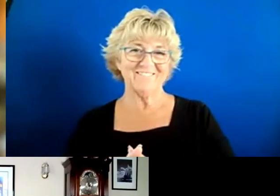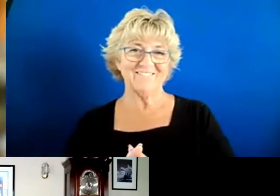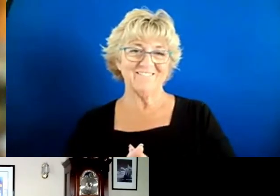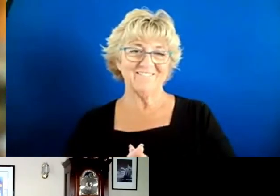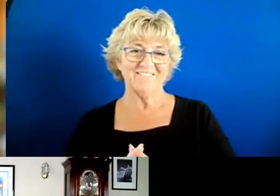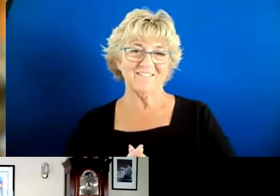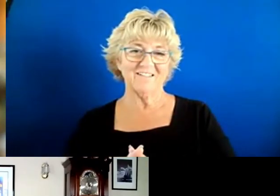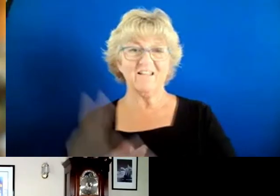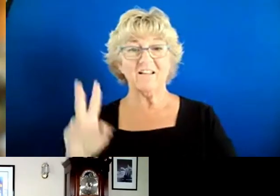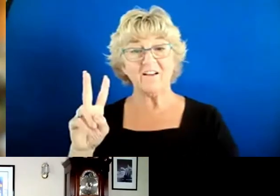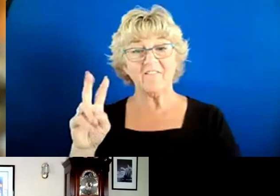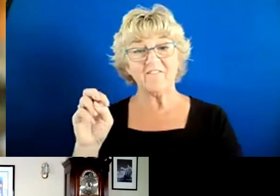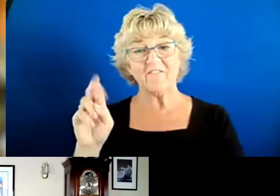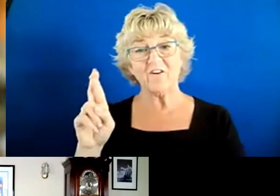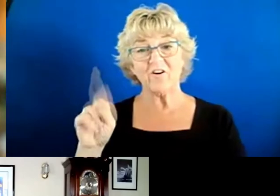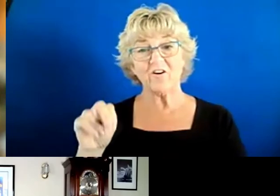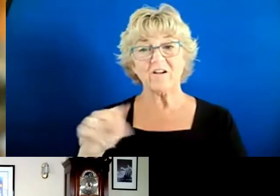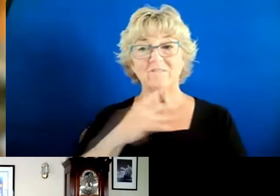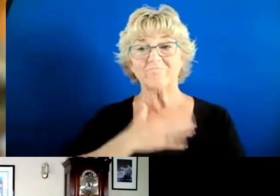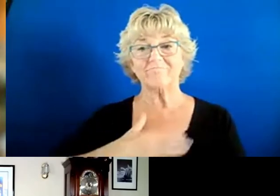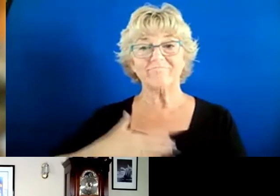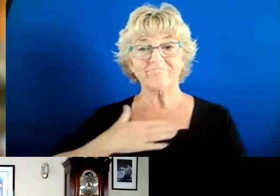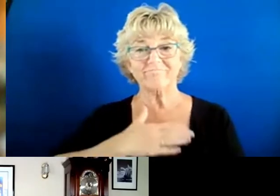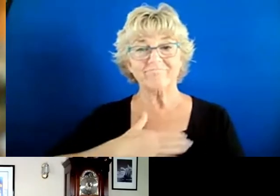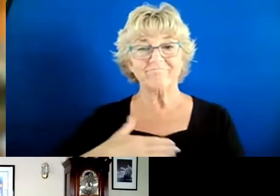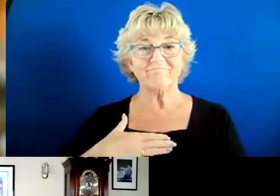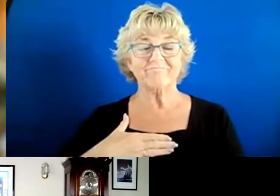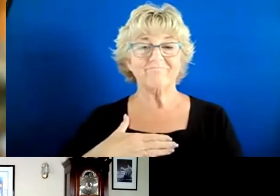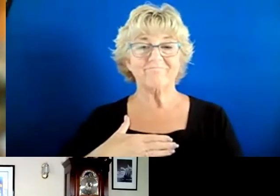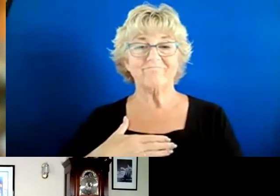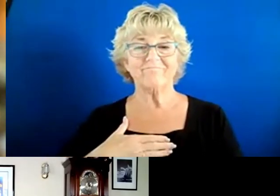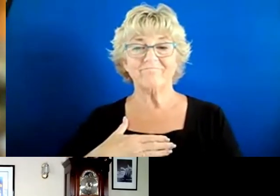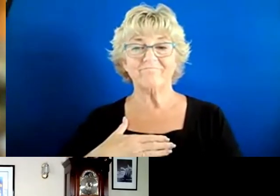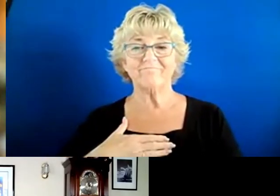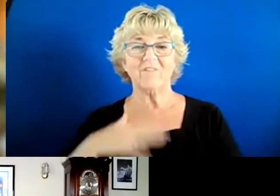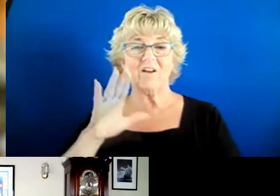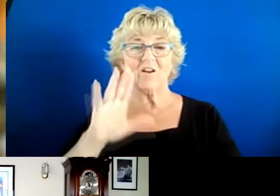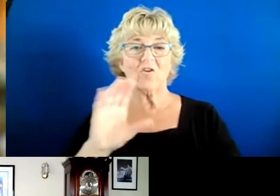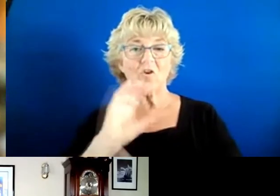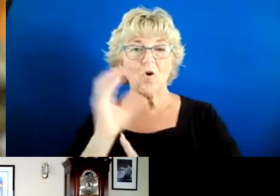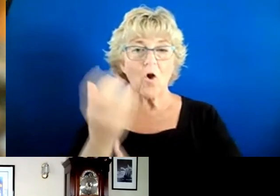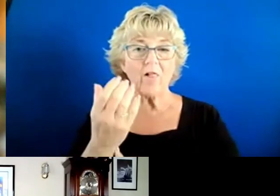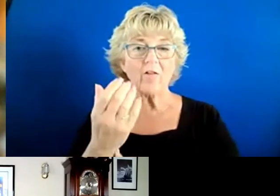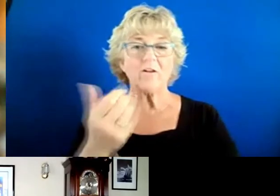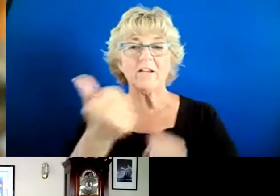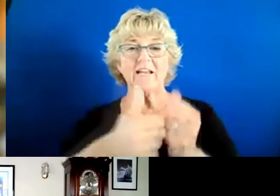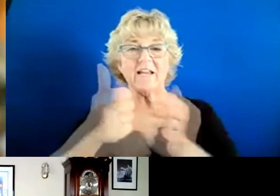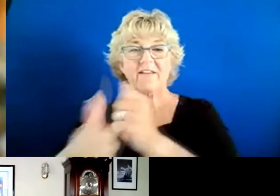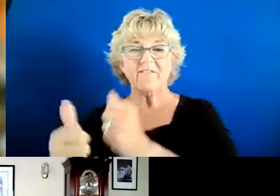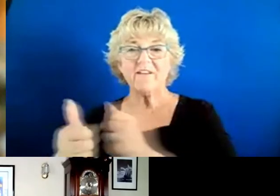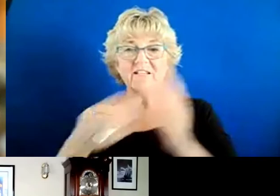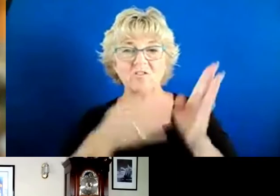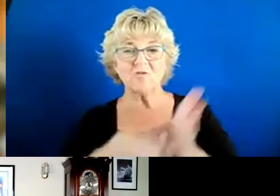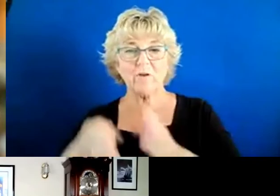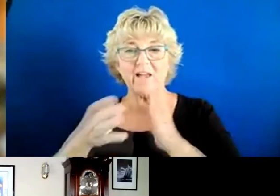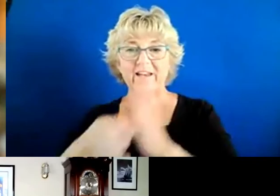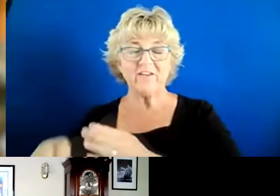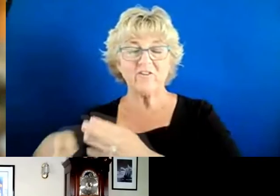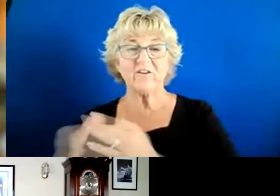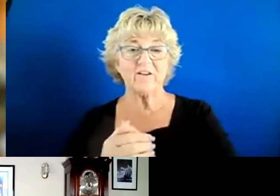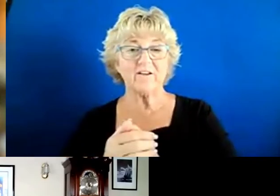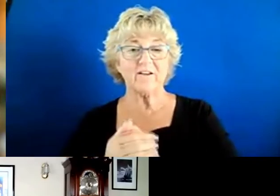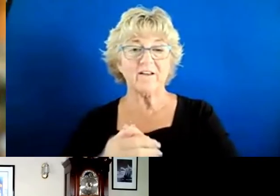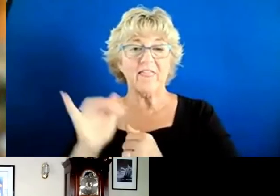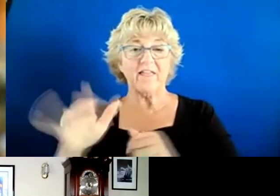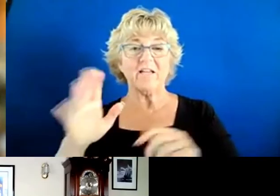Vern, I really enjoyed, you know, the, the culture, each strategy presentation. That should be